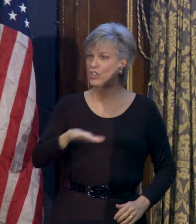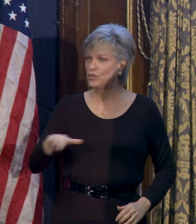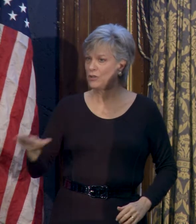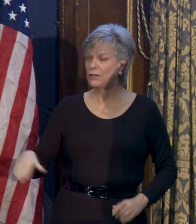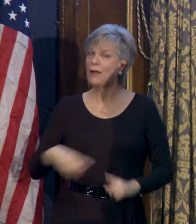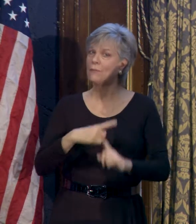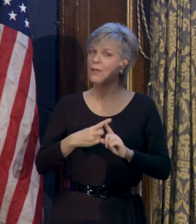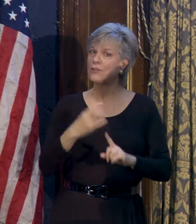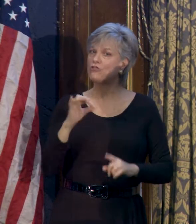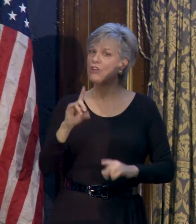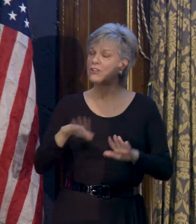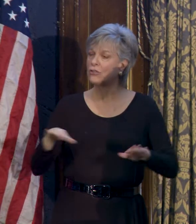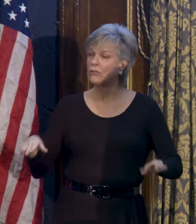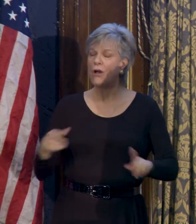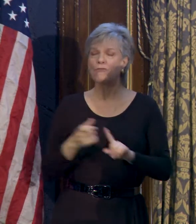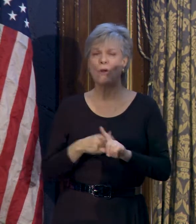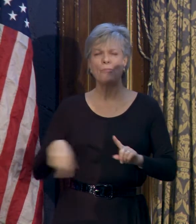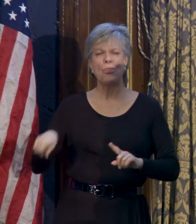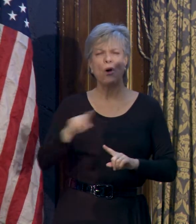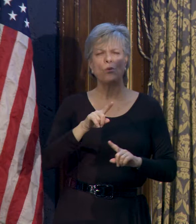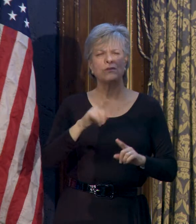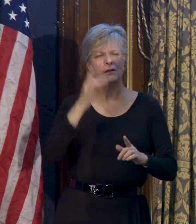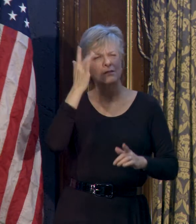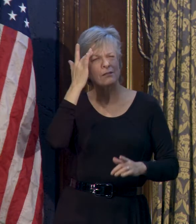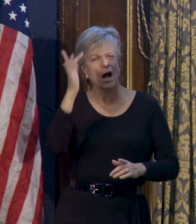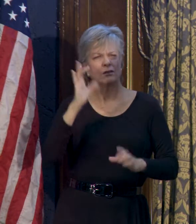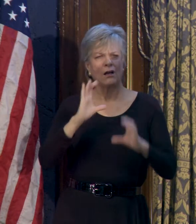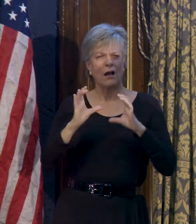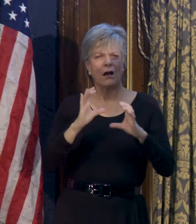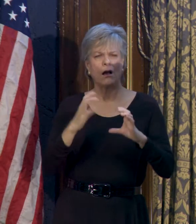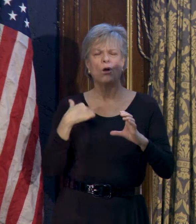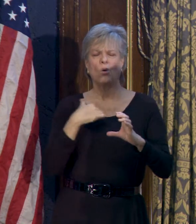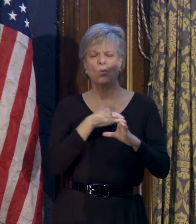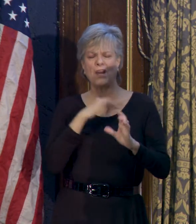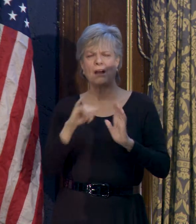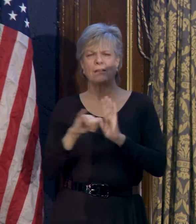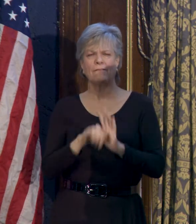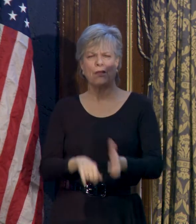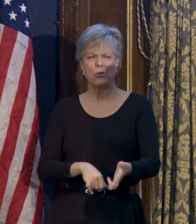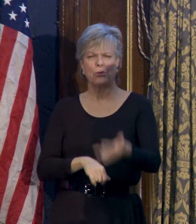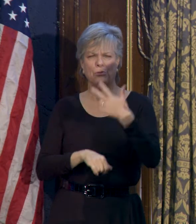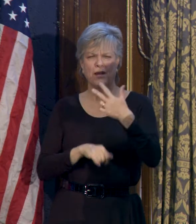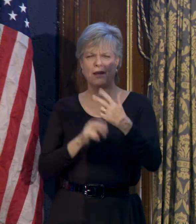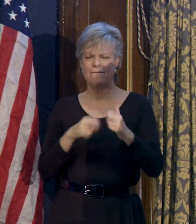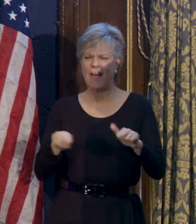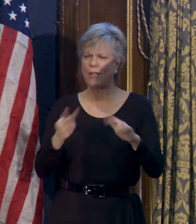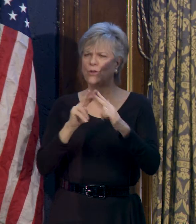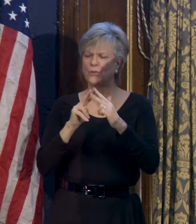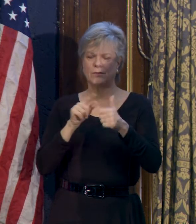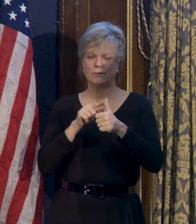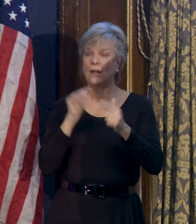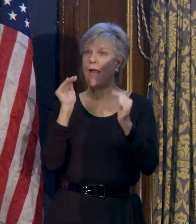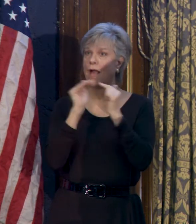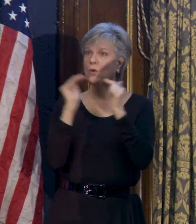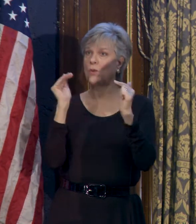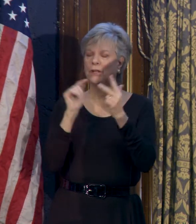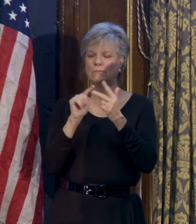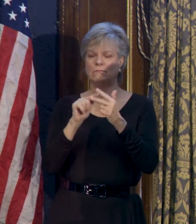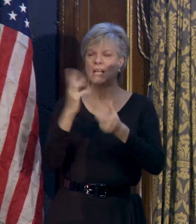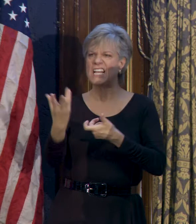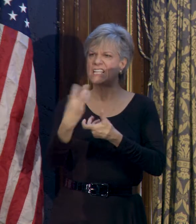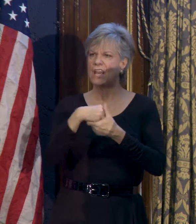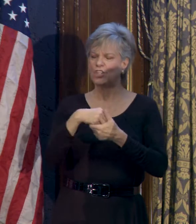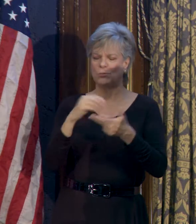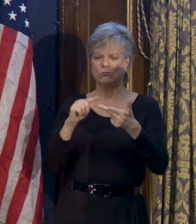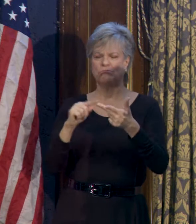From these insightful conversations, we identified three foundational values. Equity, engagement,